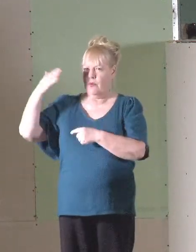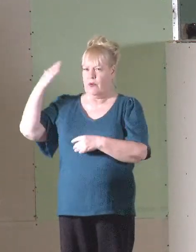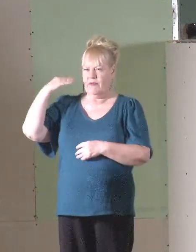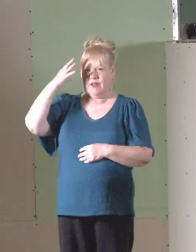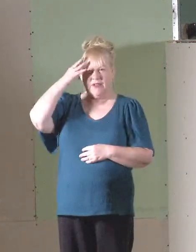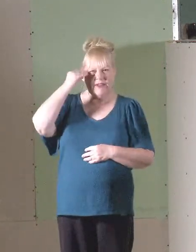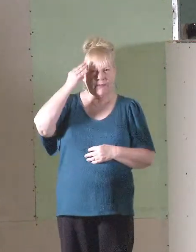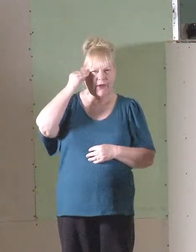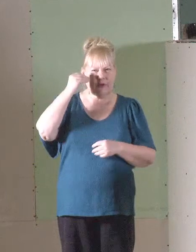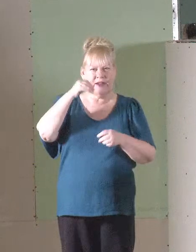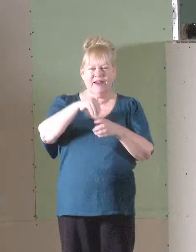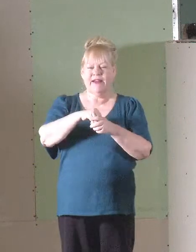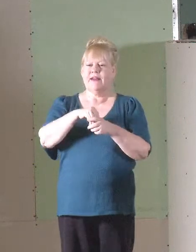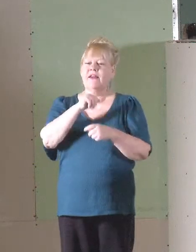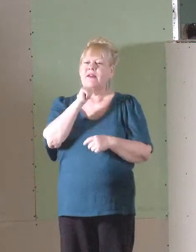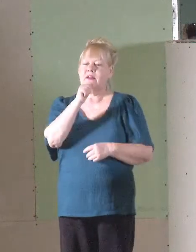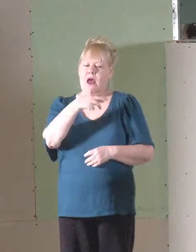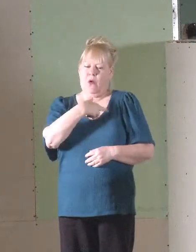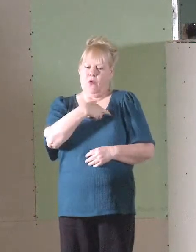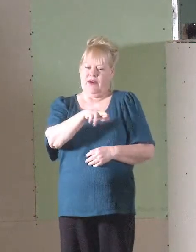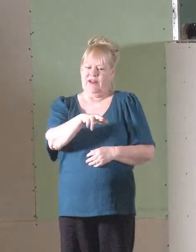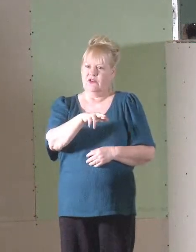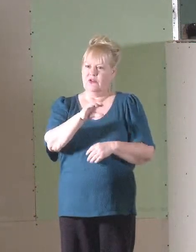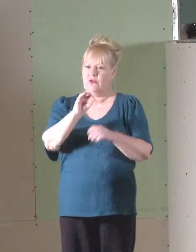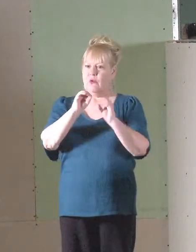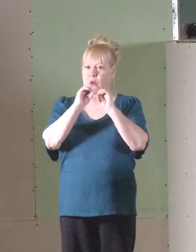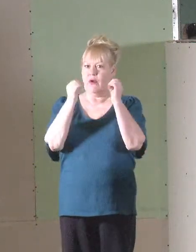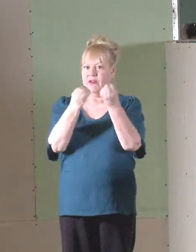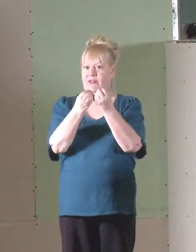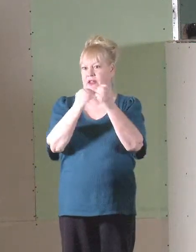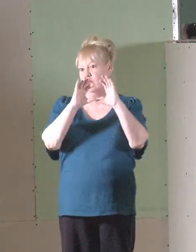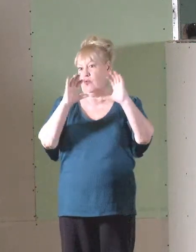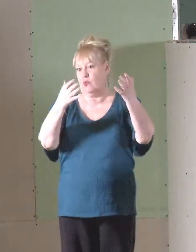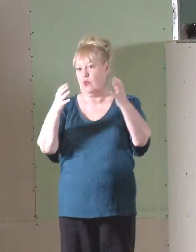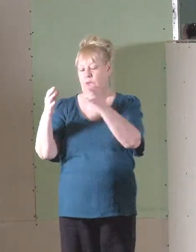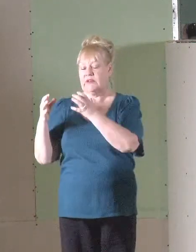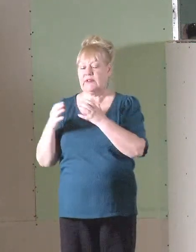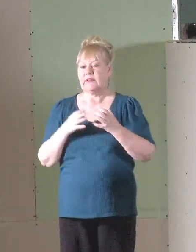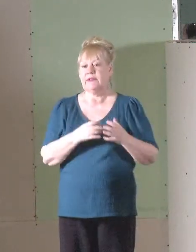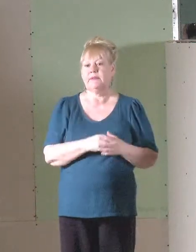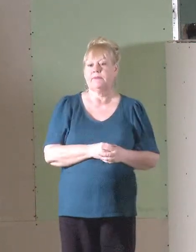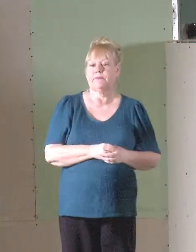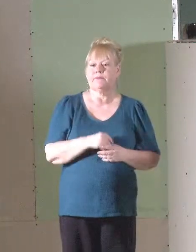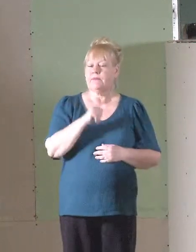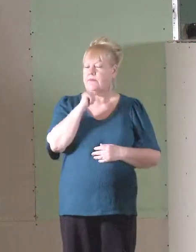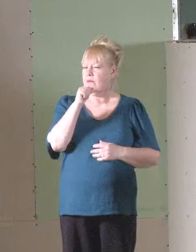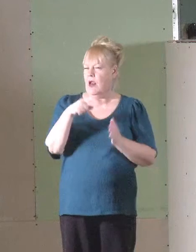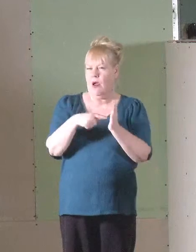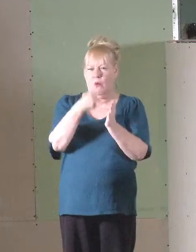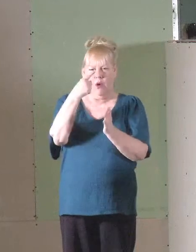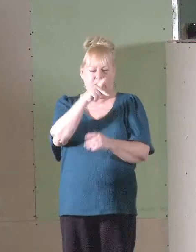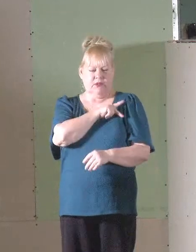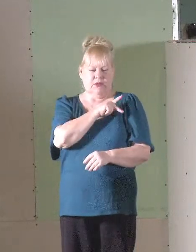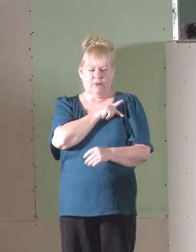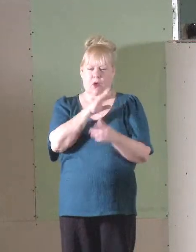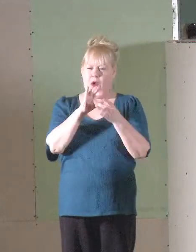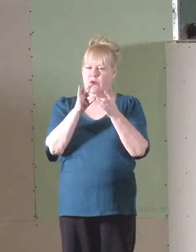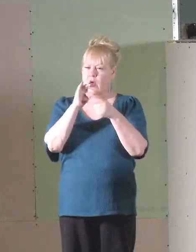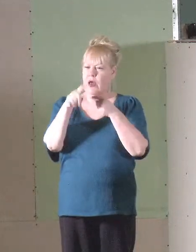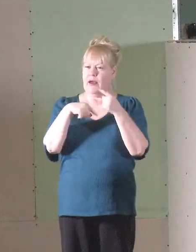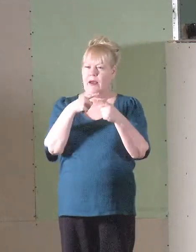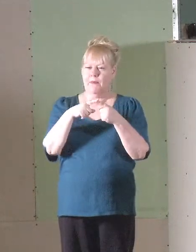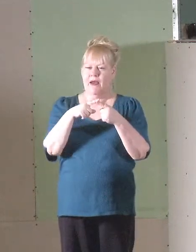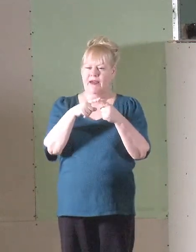in secular organizations and groups. Not once does Paul talk about making